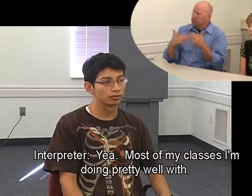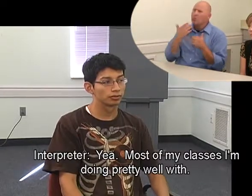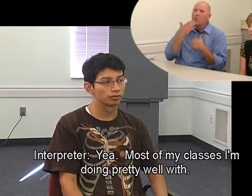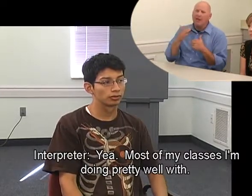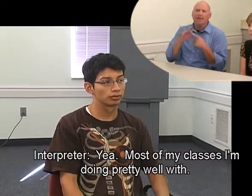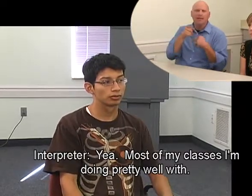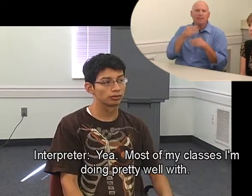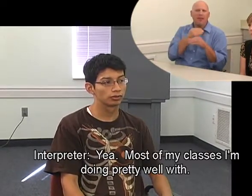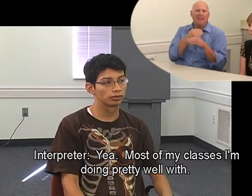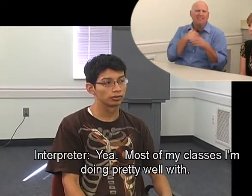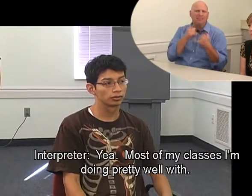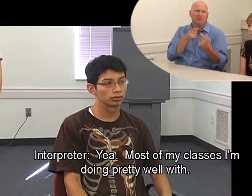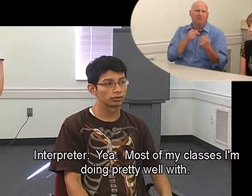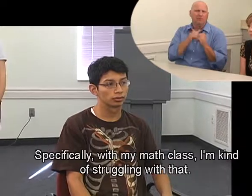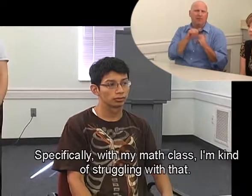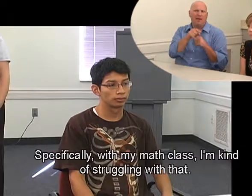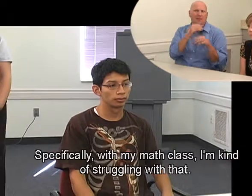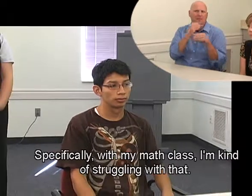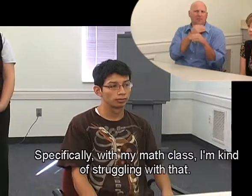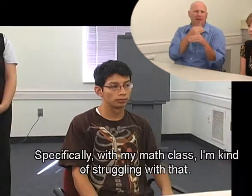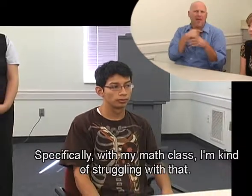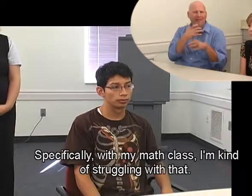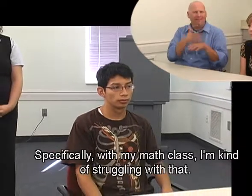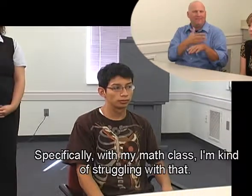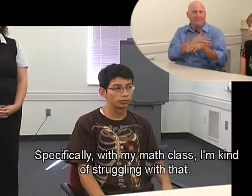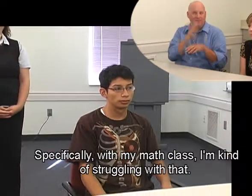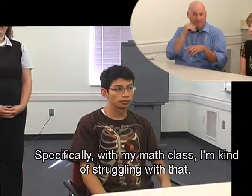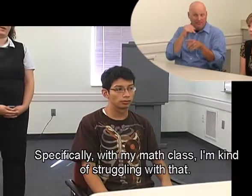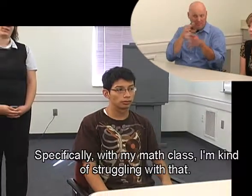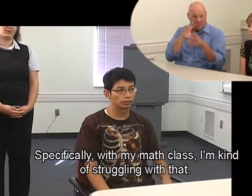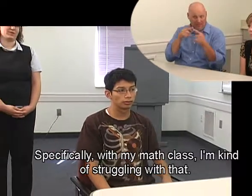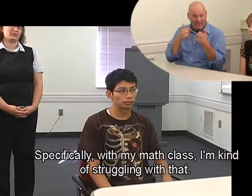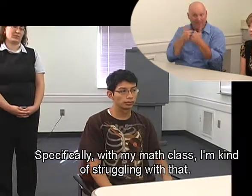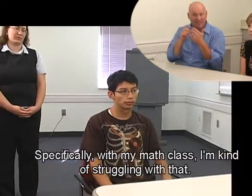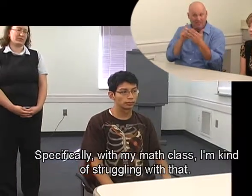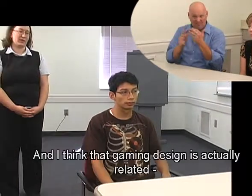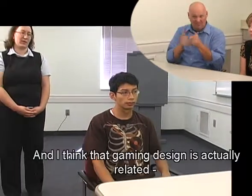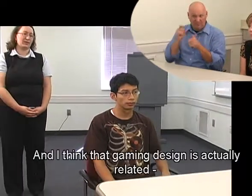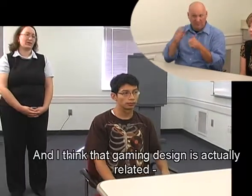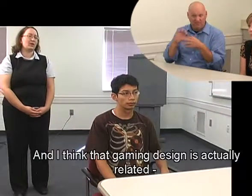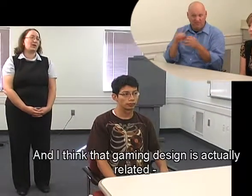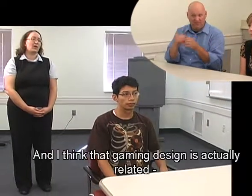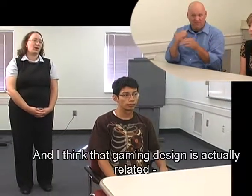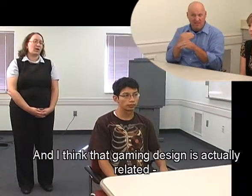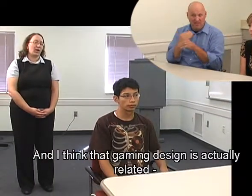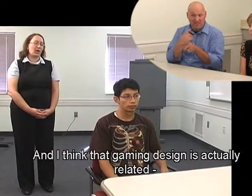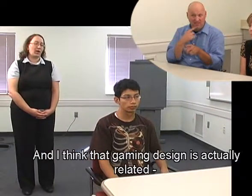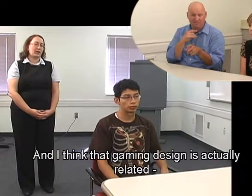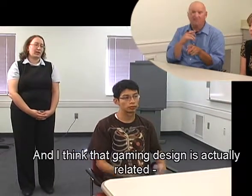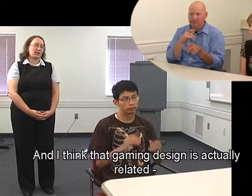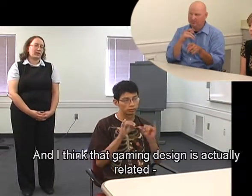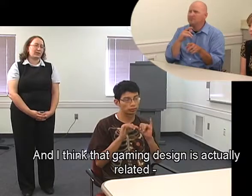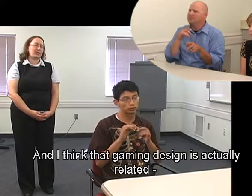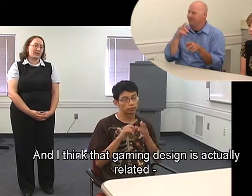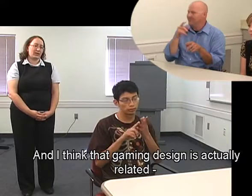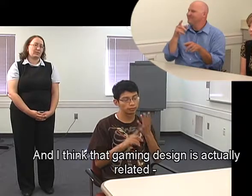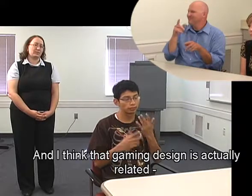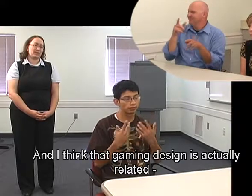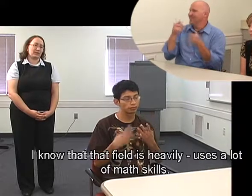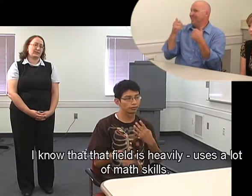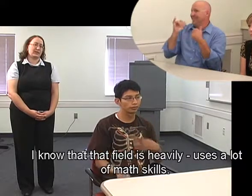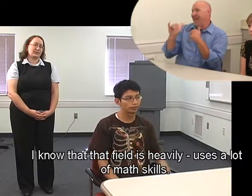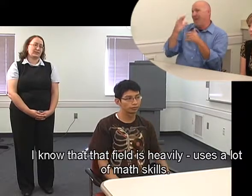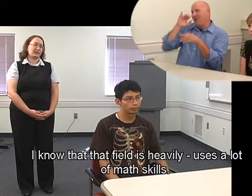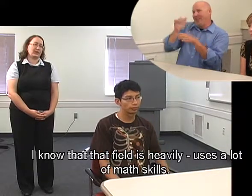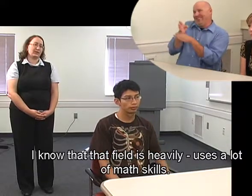Yeah, most of my classes are doing pretty well with. Specifically with my math class, I'm kind of struggling with that. And I think that gaming